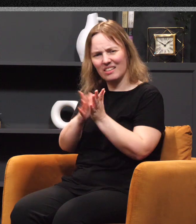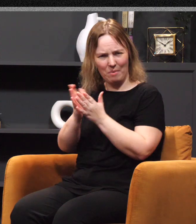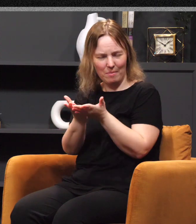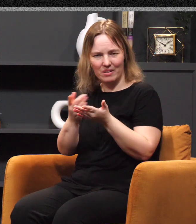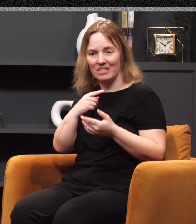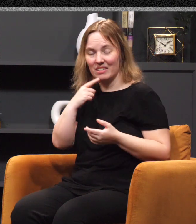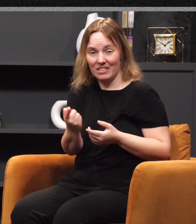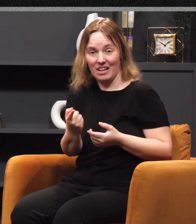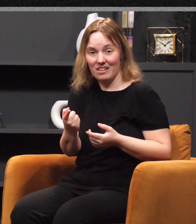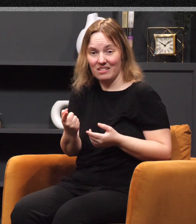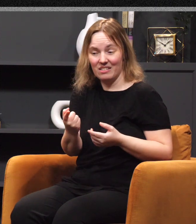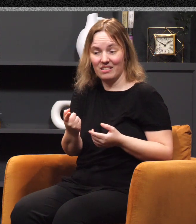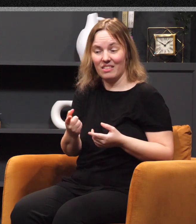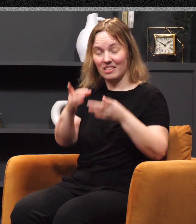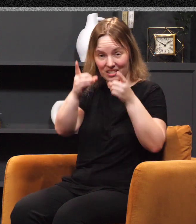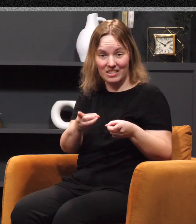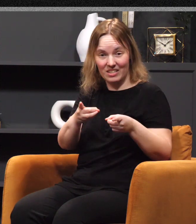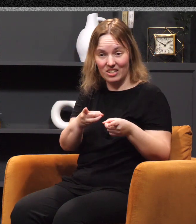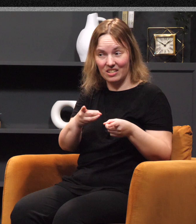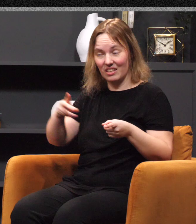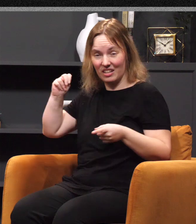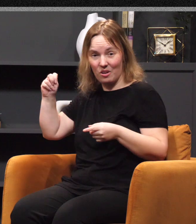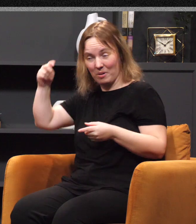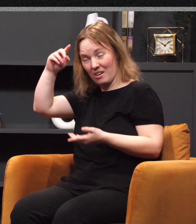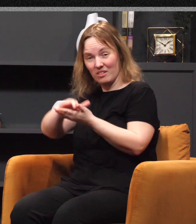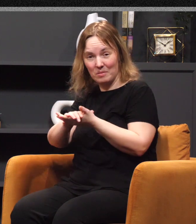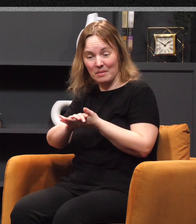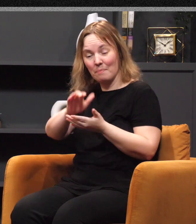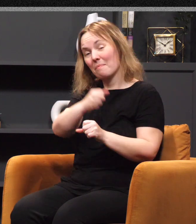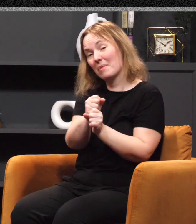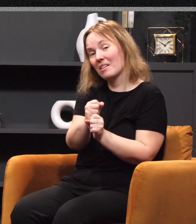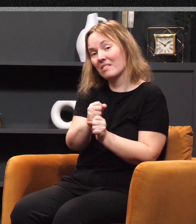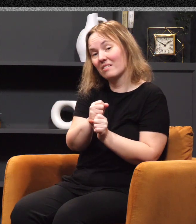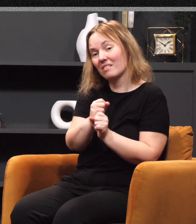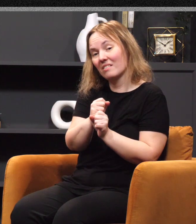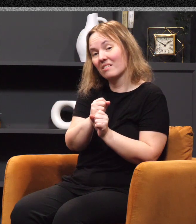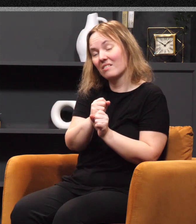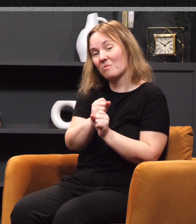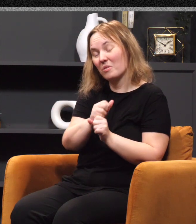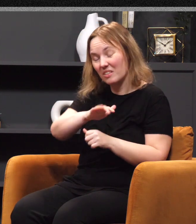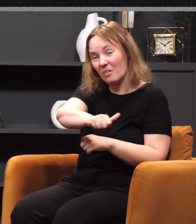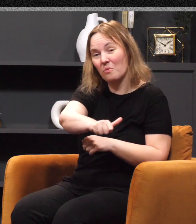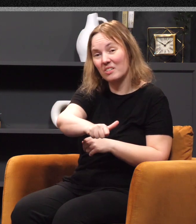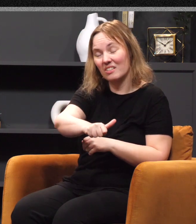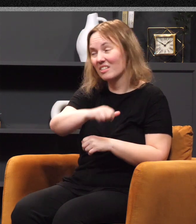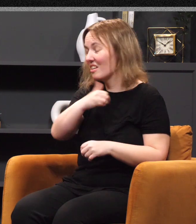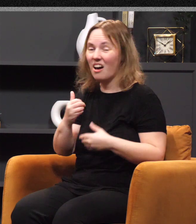direction of the Lord. What we see, it seems to be, is just their own decision. Things happen to them, circumstances kind of pressed